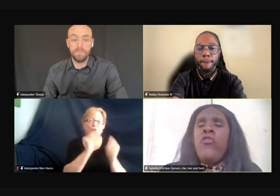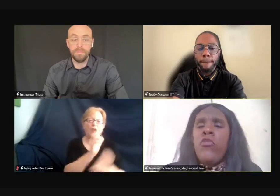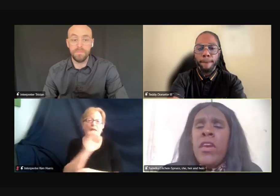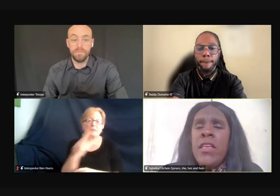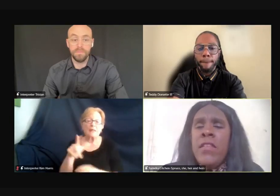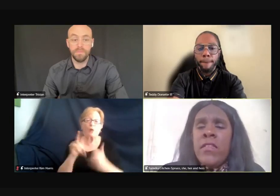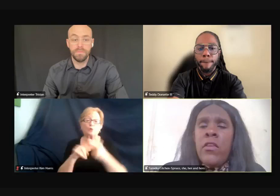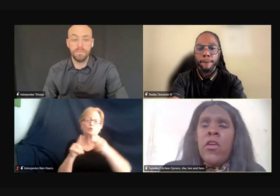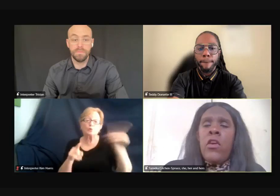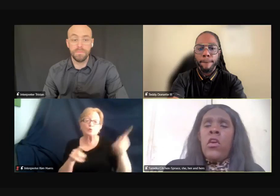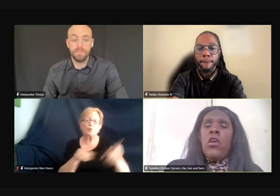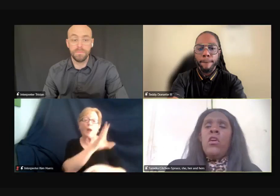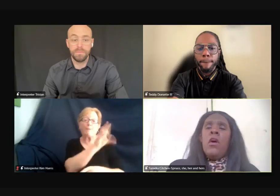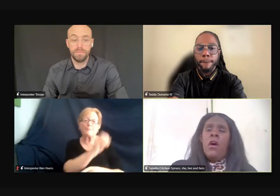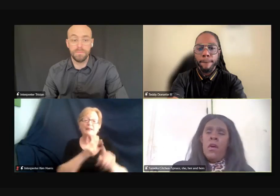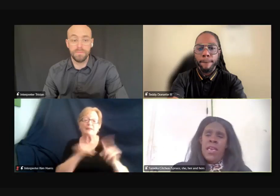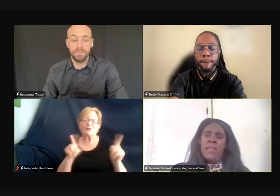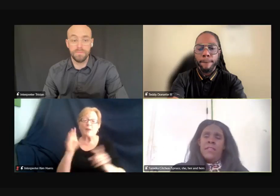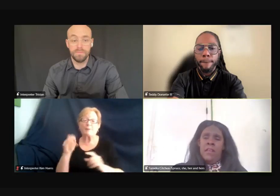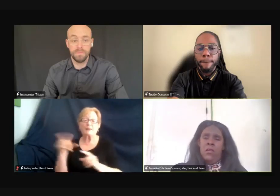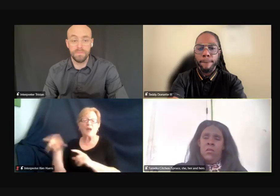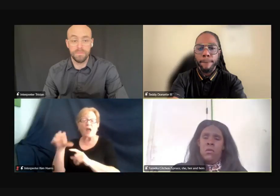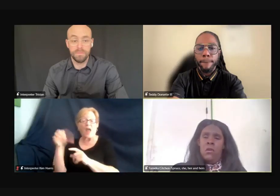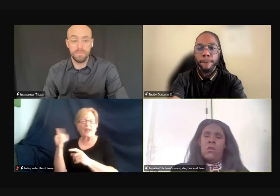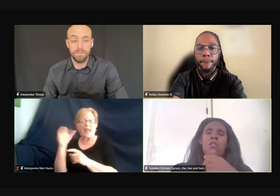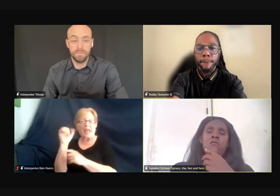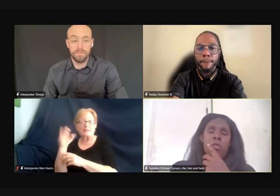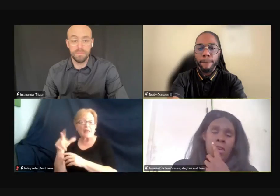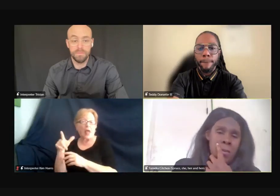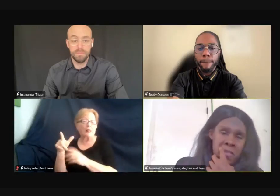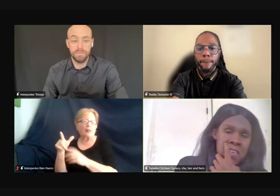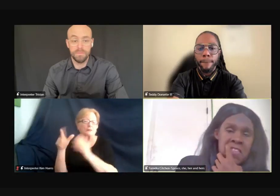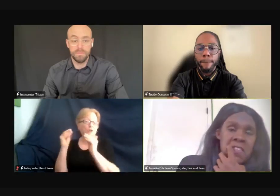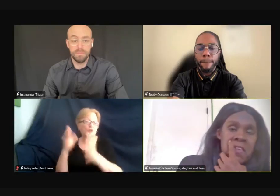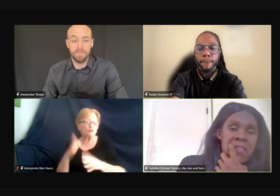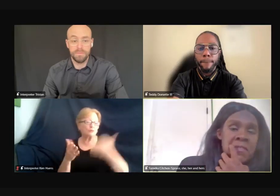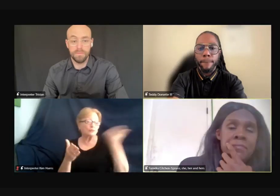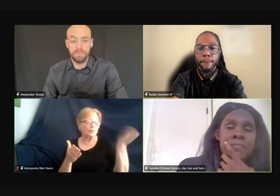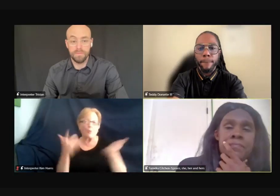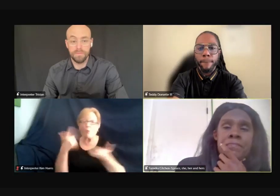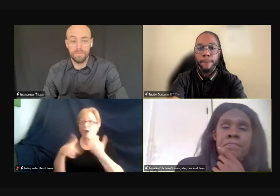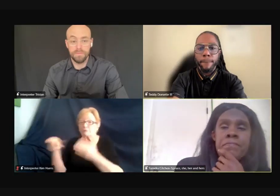provide trainees, uh, ASL, what companies?